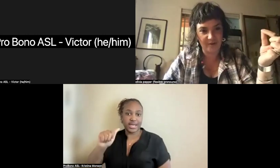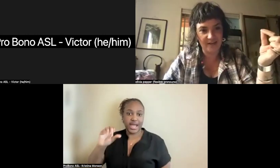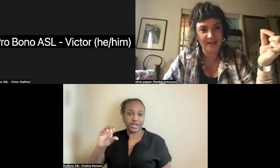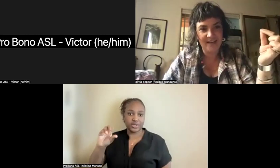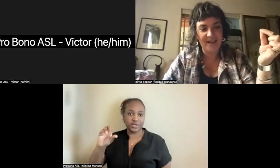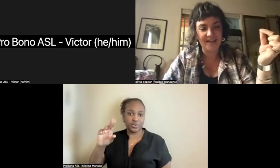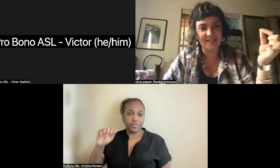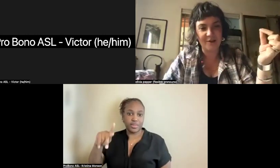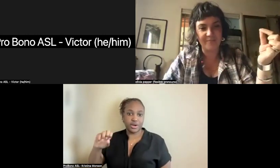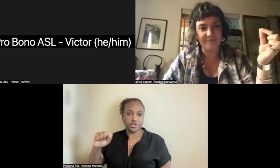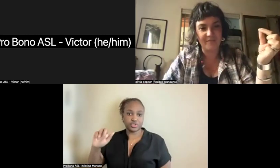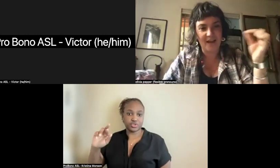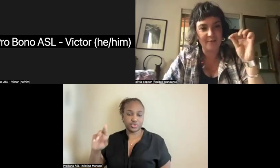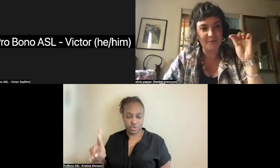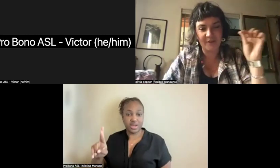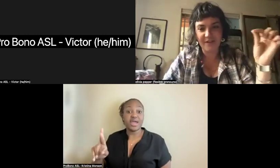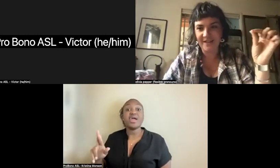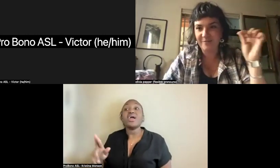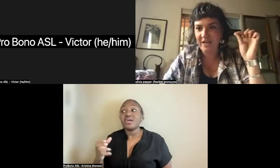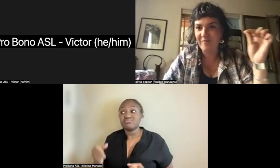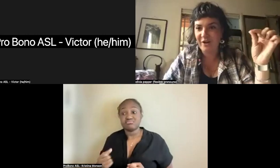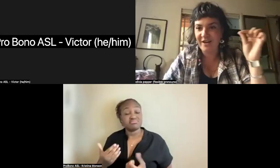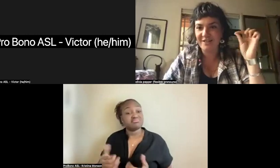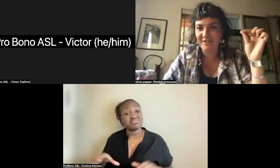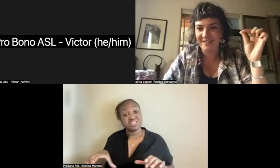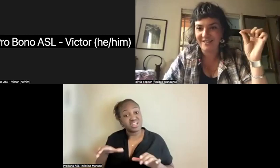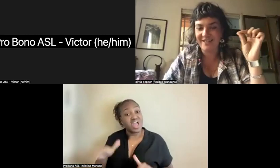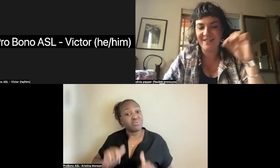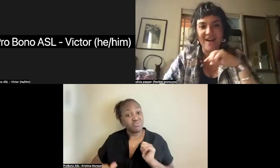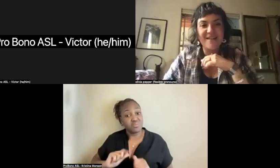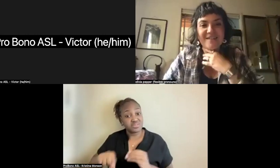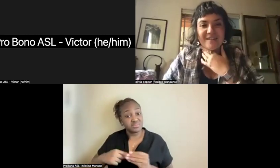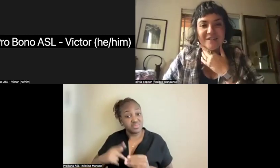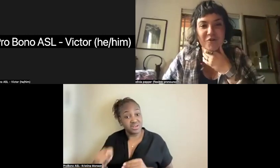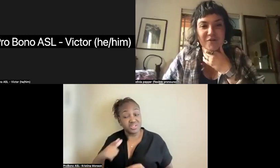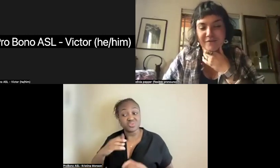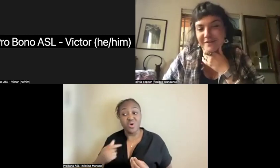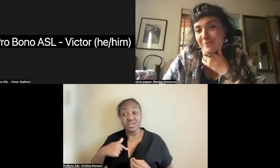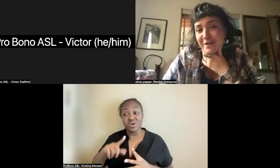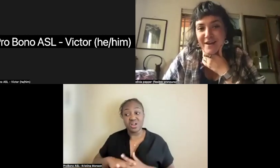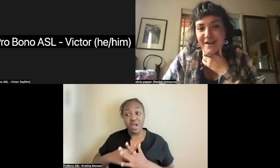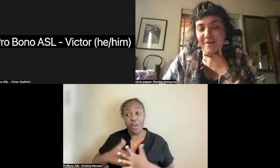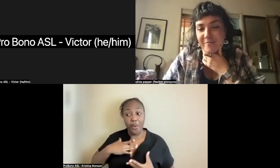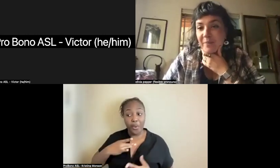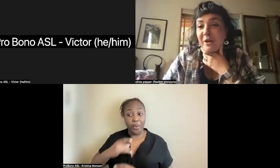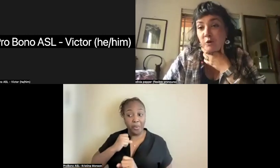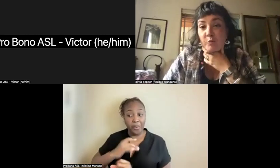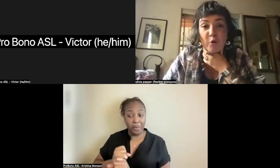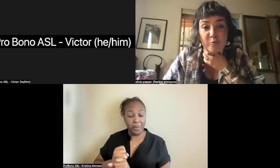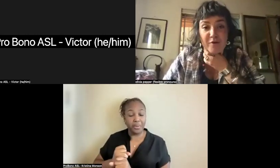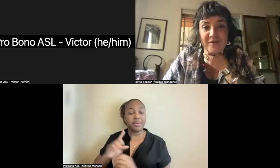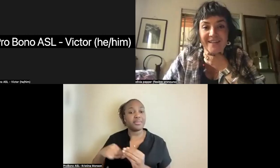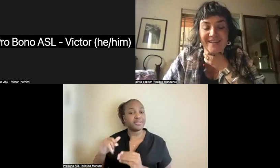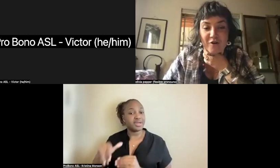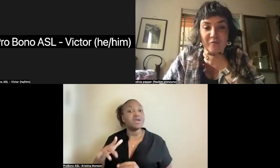around it. And, um, I was really became very interested in that. So that was something that, um, I'm going to learn